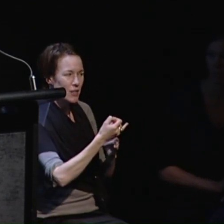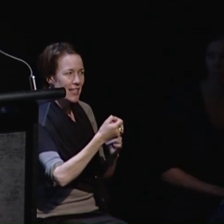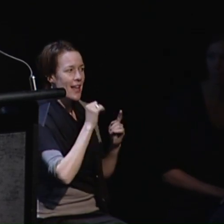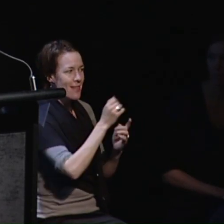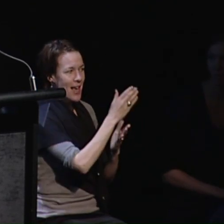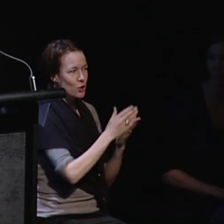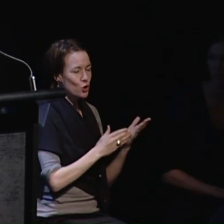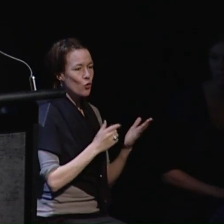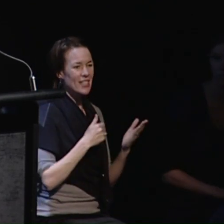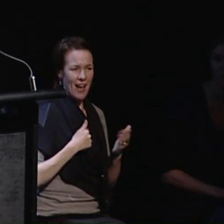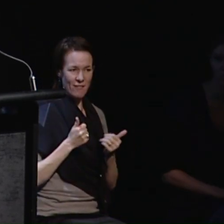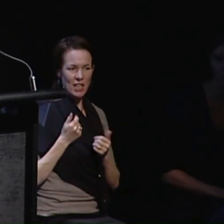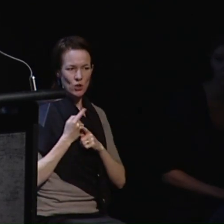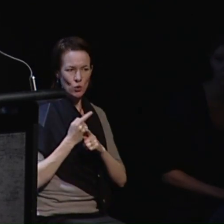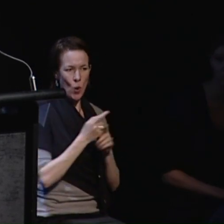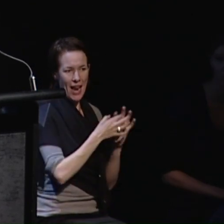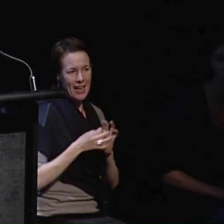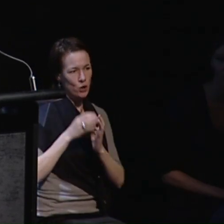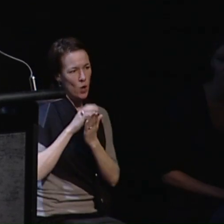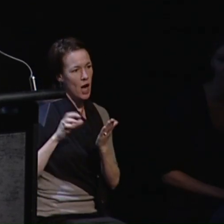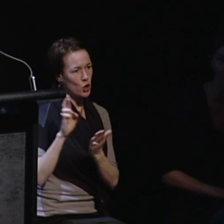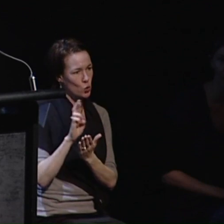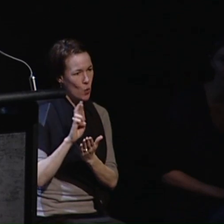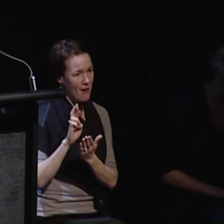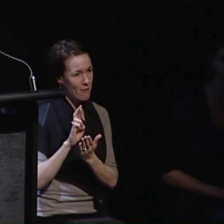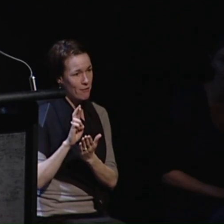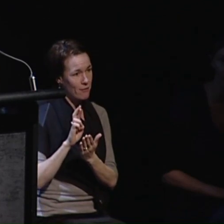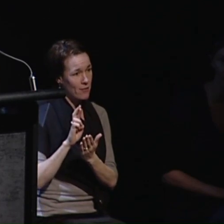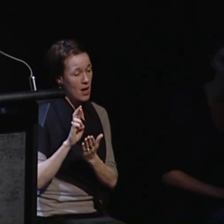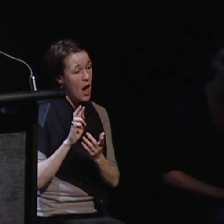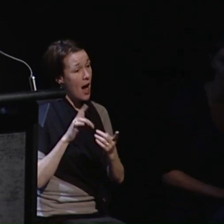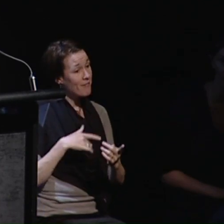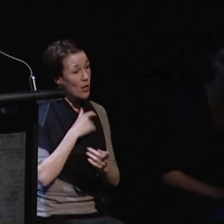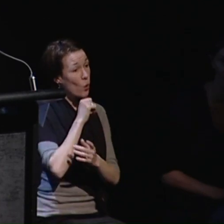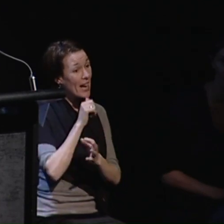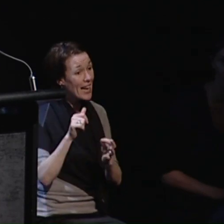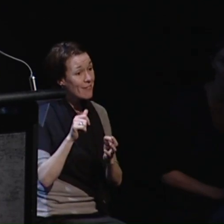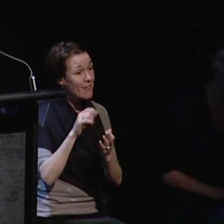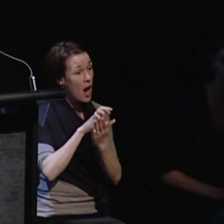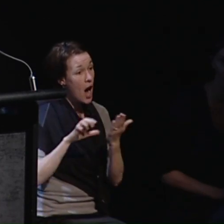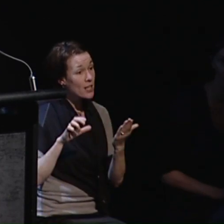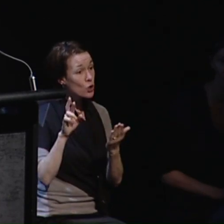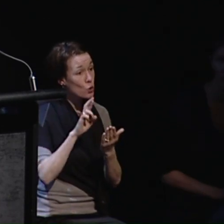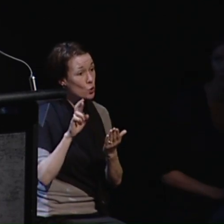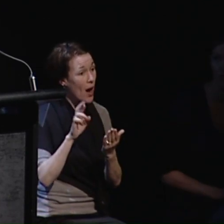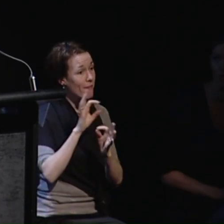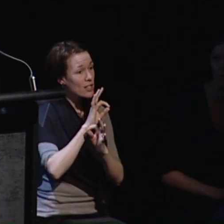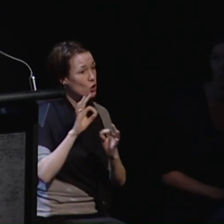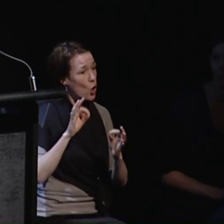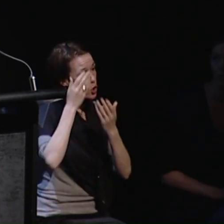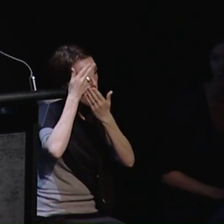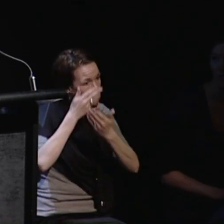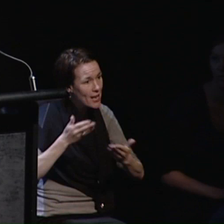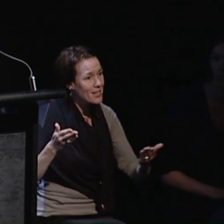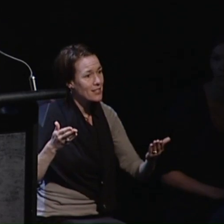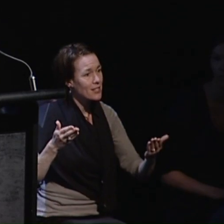I will go further in proposing that if article 12 is not honoured as foundational to the implementation of the convention